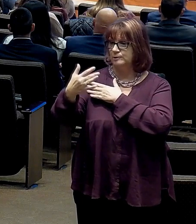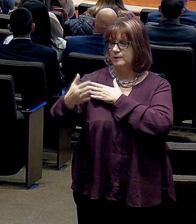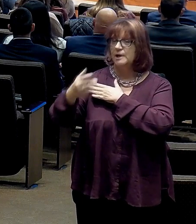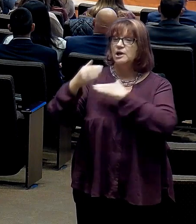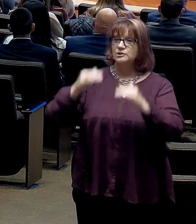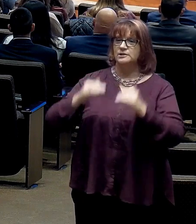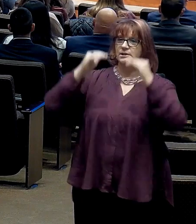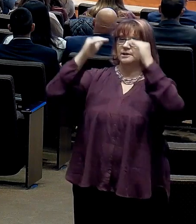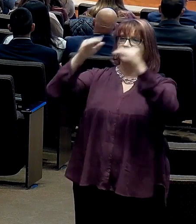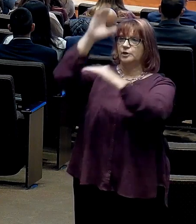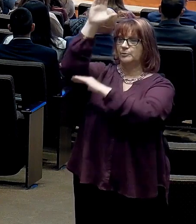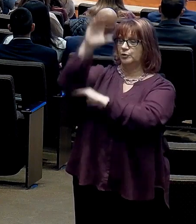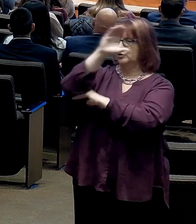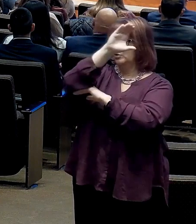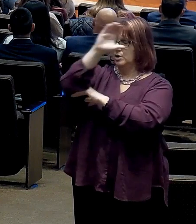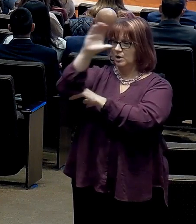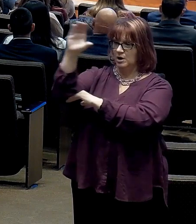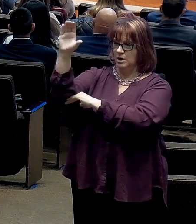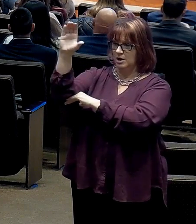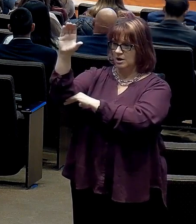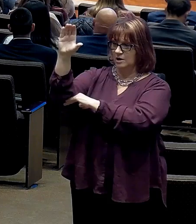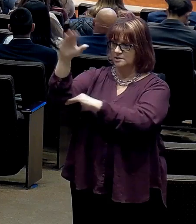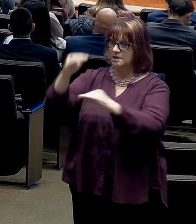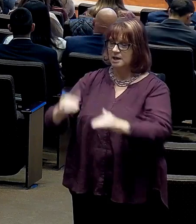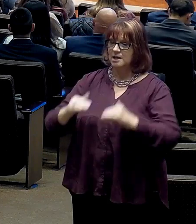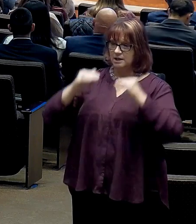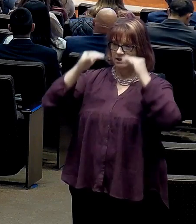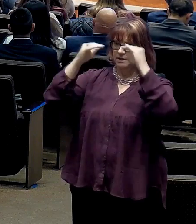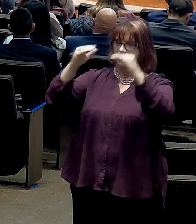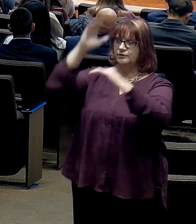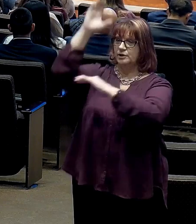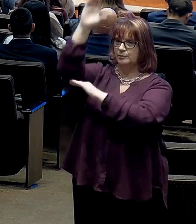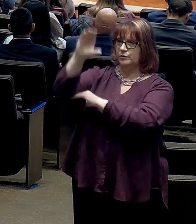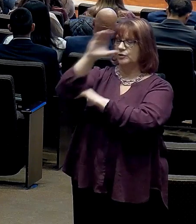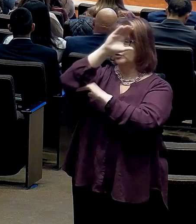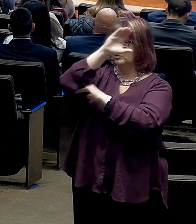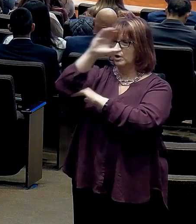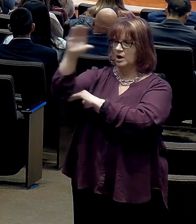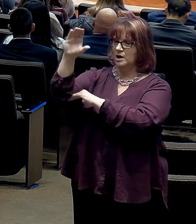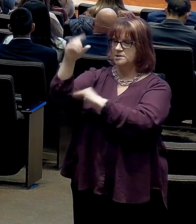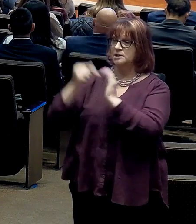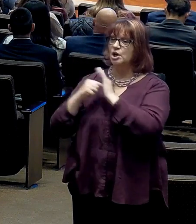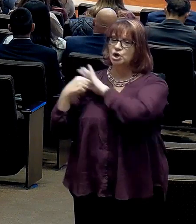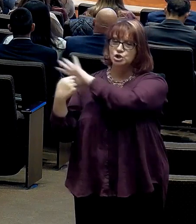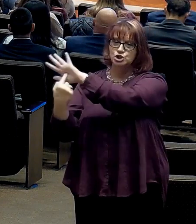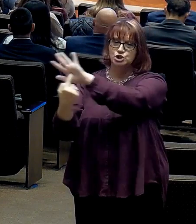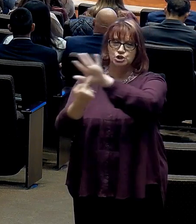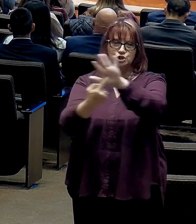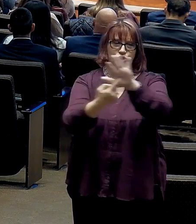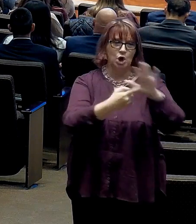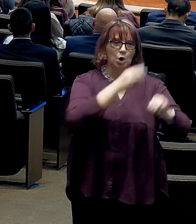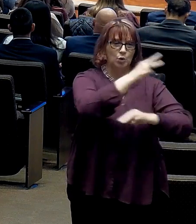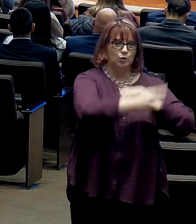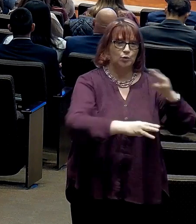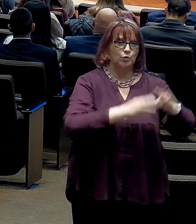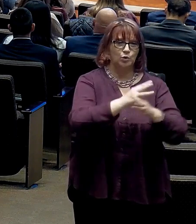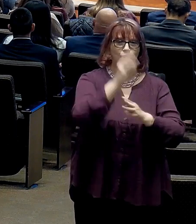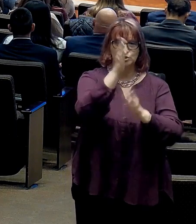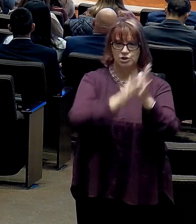lift Lift up the cross, lakeole the crossole the